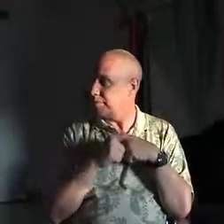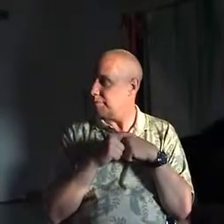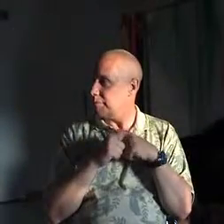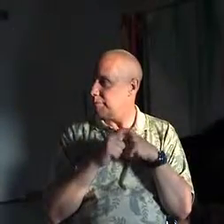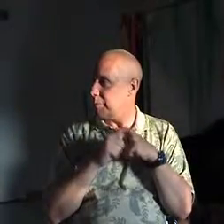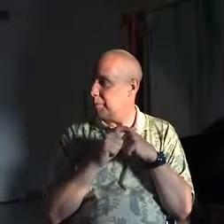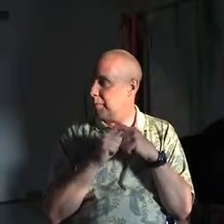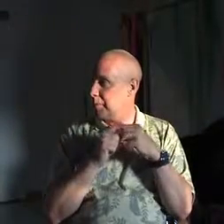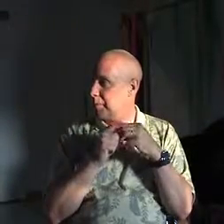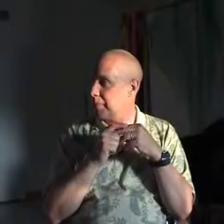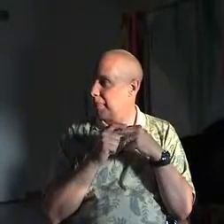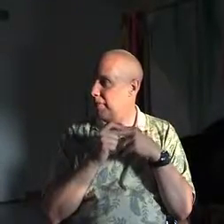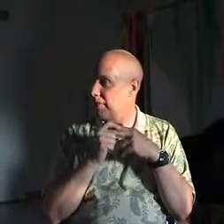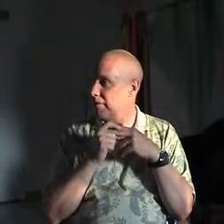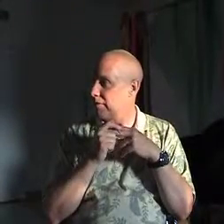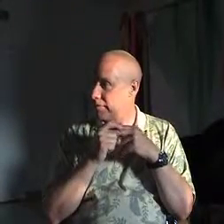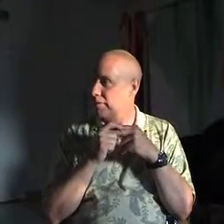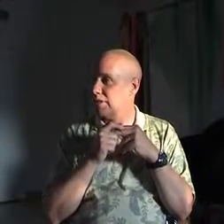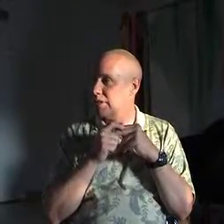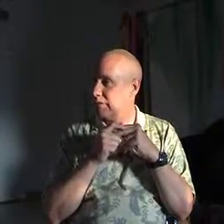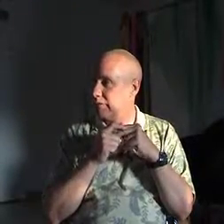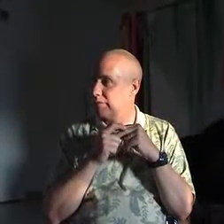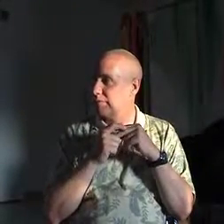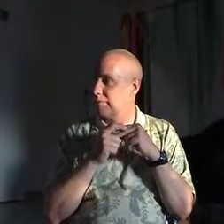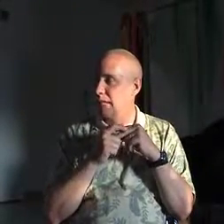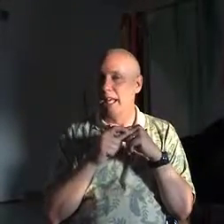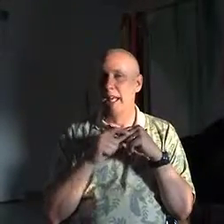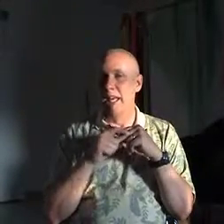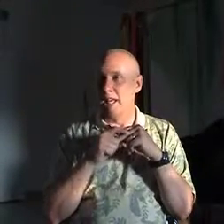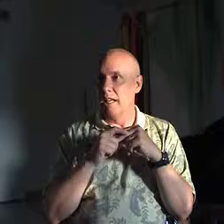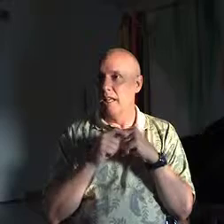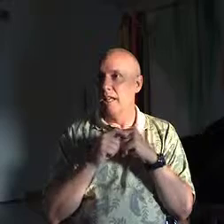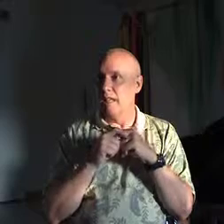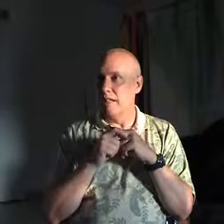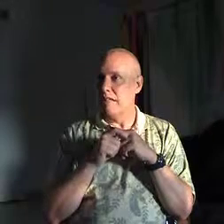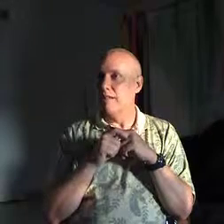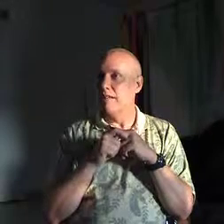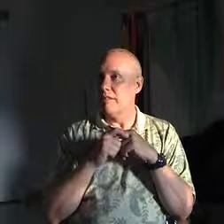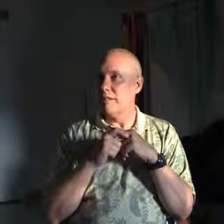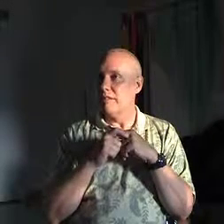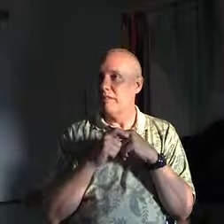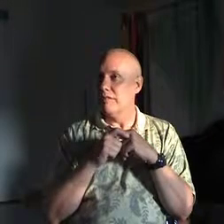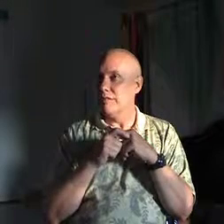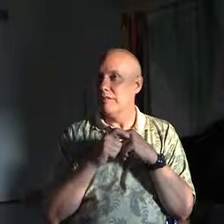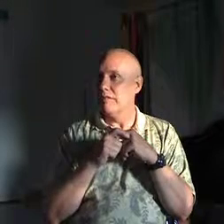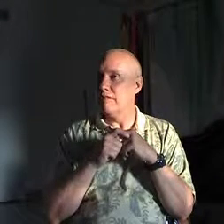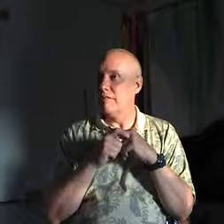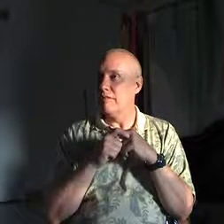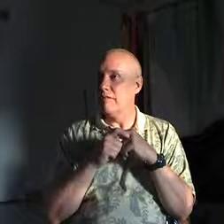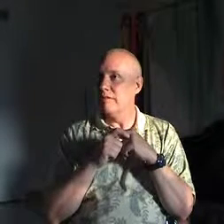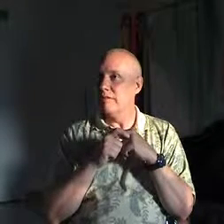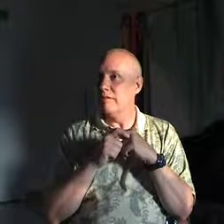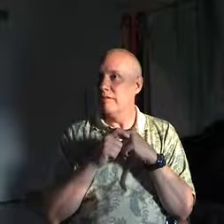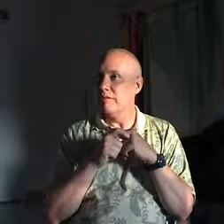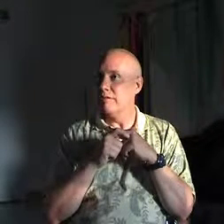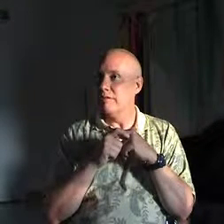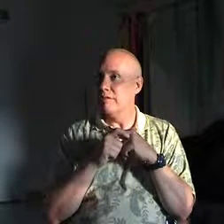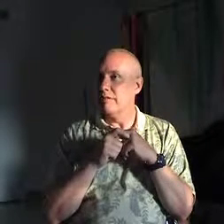that have reality, reality. How do you say it? What did you say about the person?